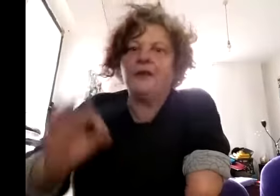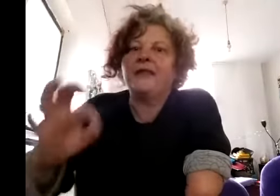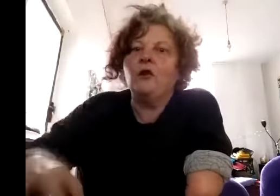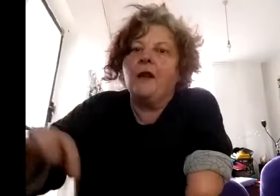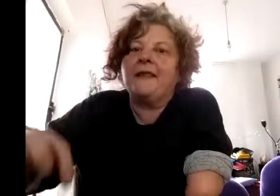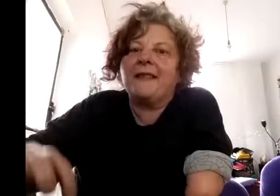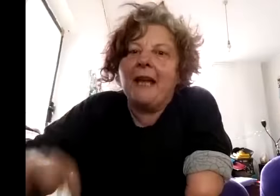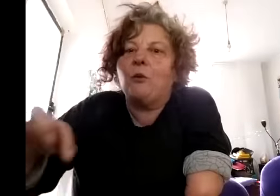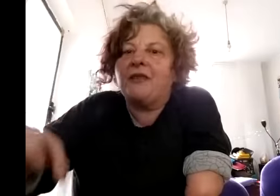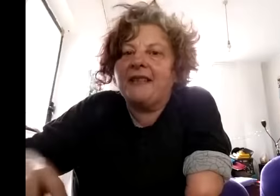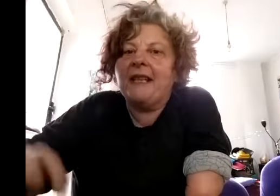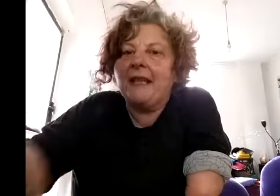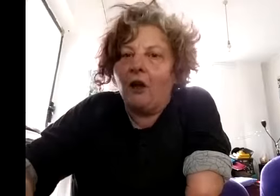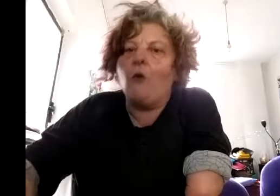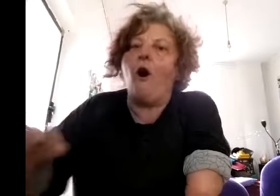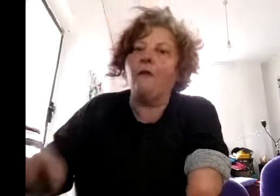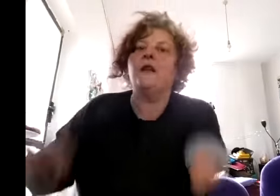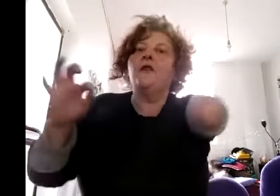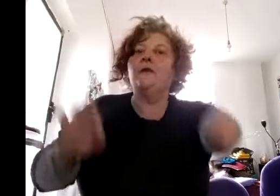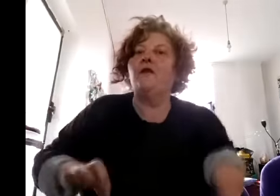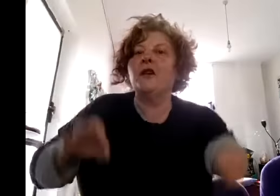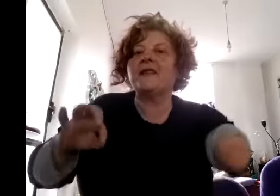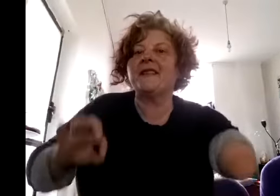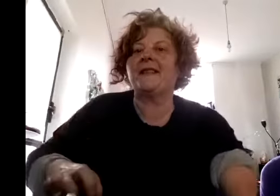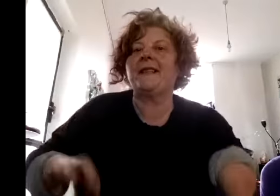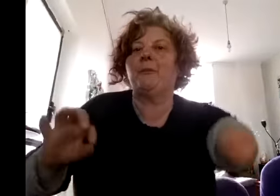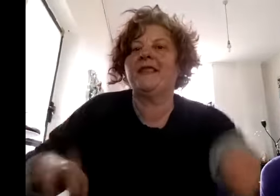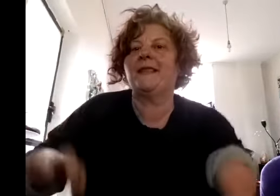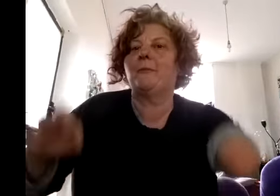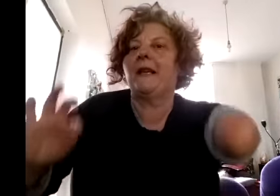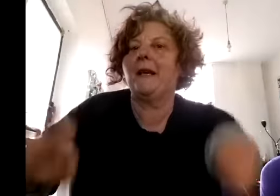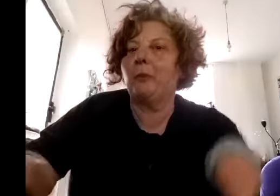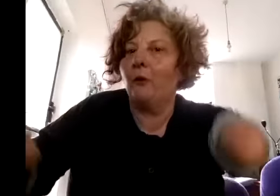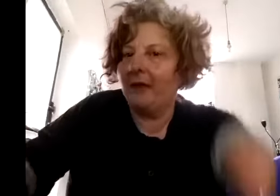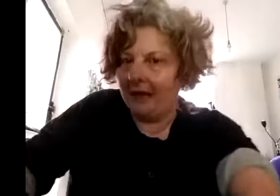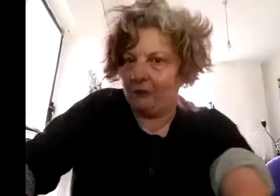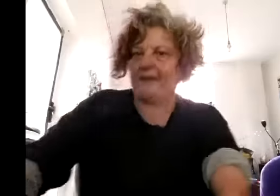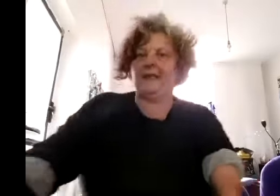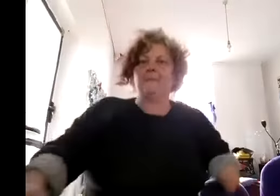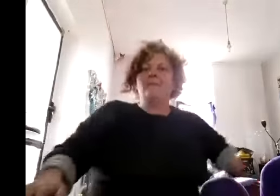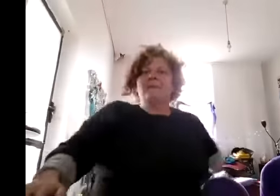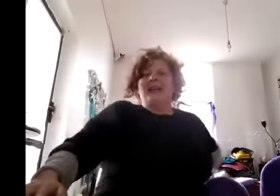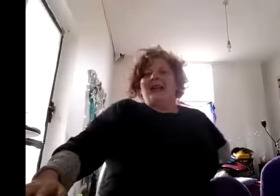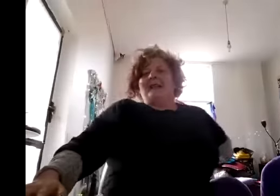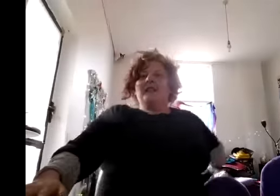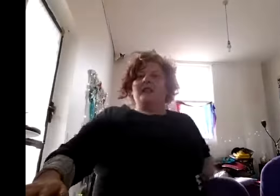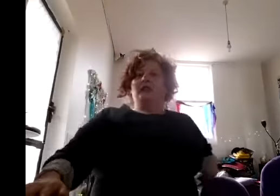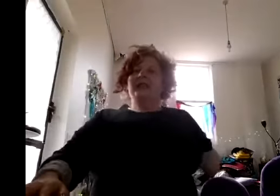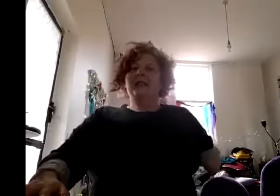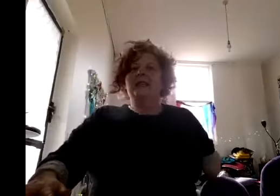the non-disabled ceo of the first step disability employment agency yeah and she is